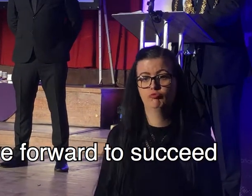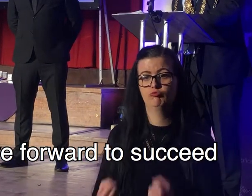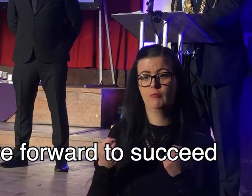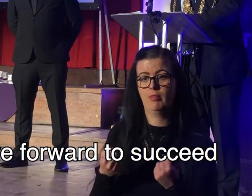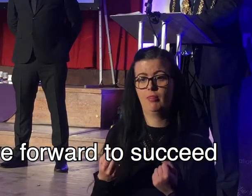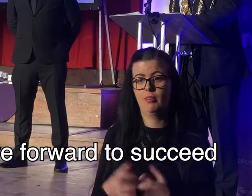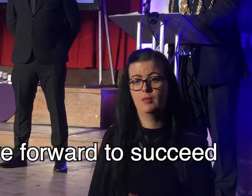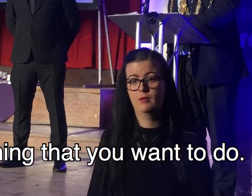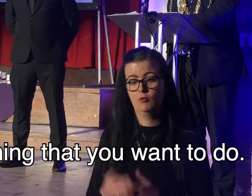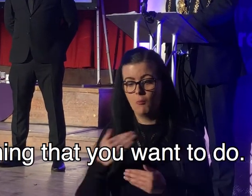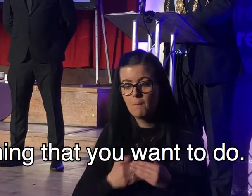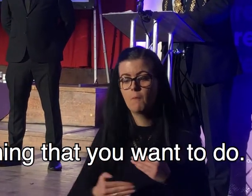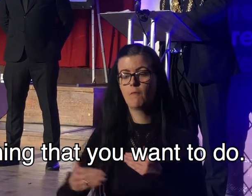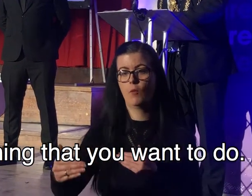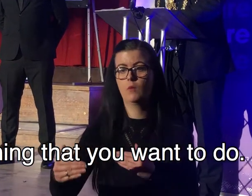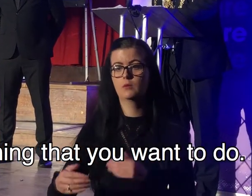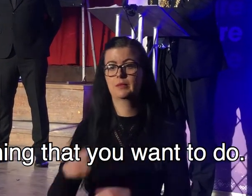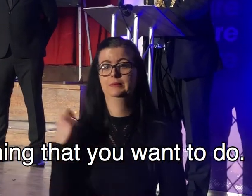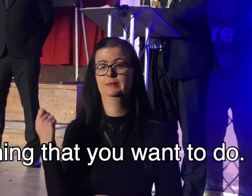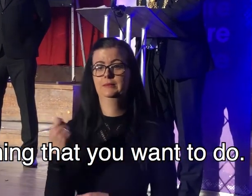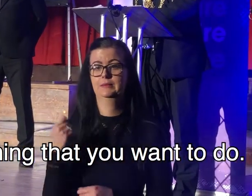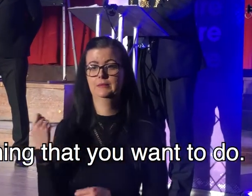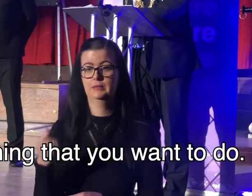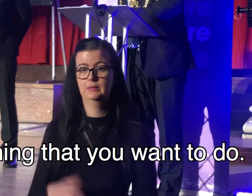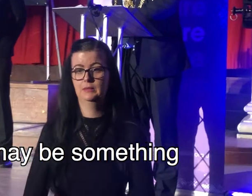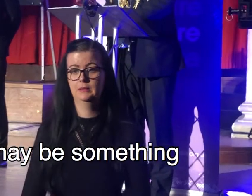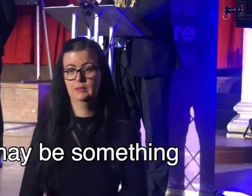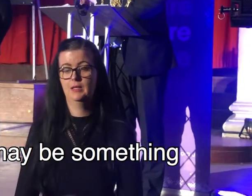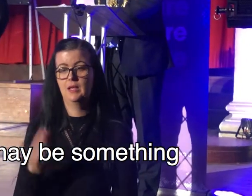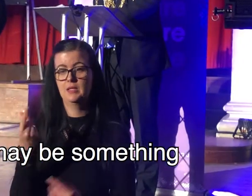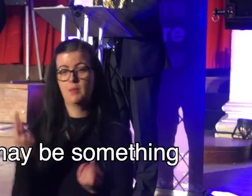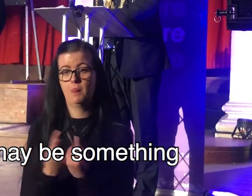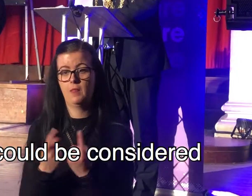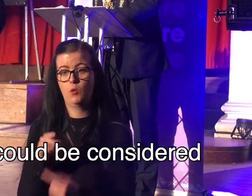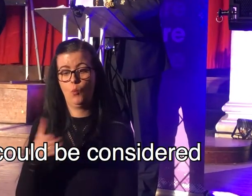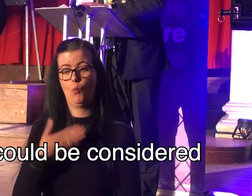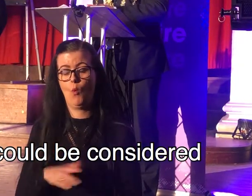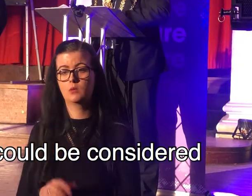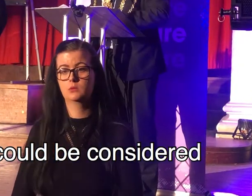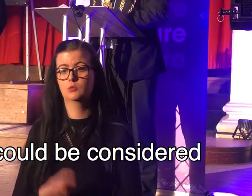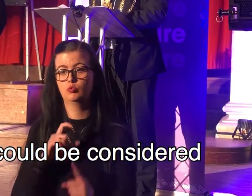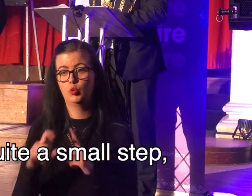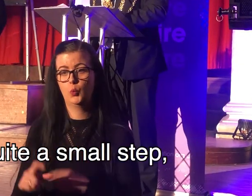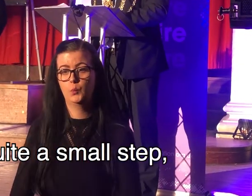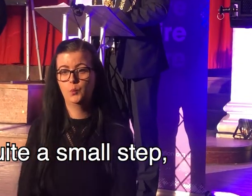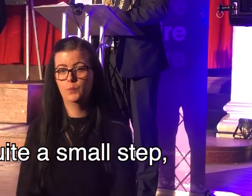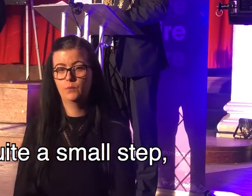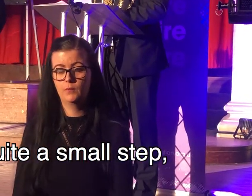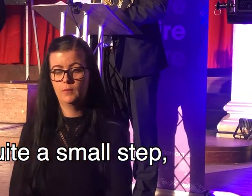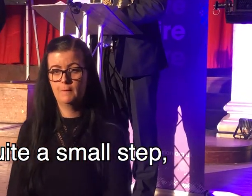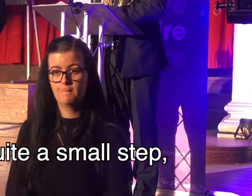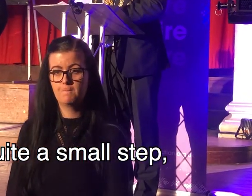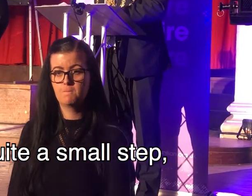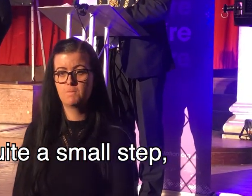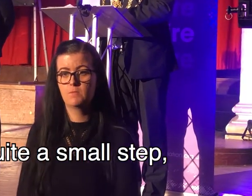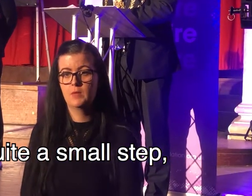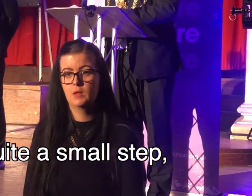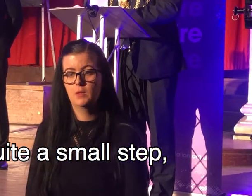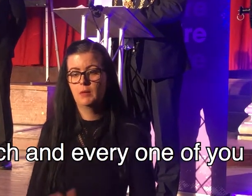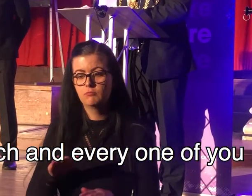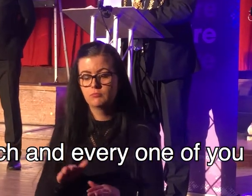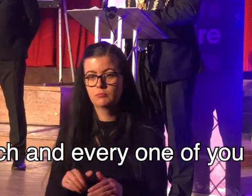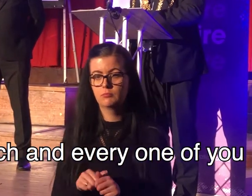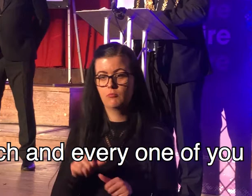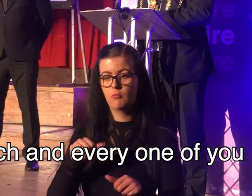forward, to succeed in something that you want to do. It may be something that could be considered quite a small step,